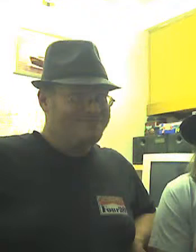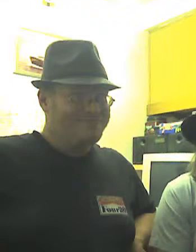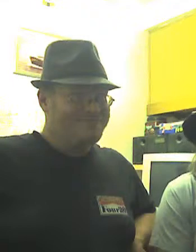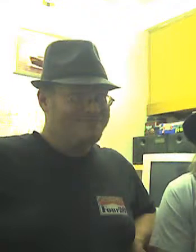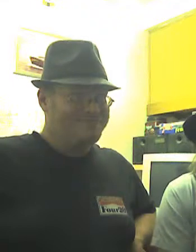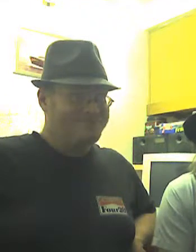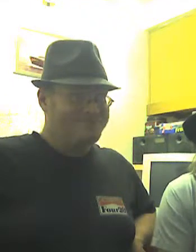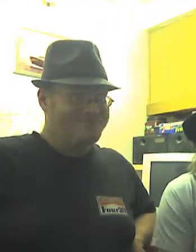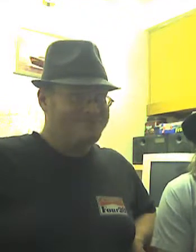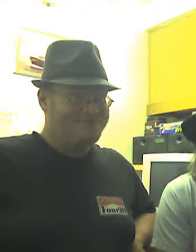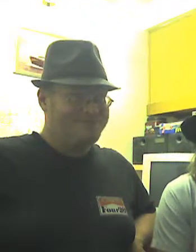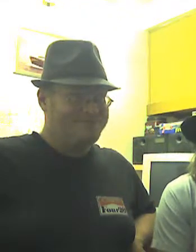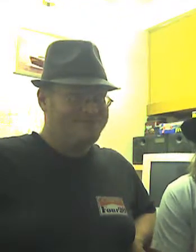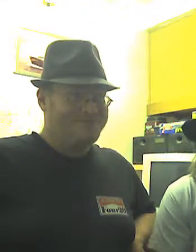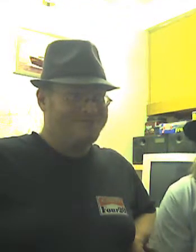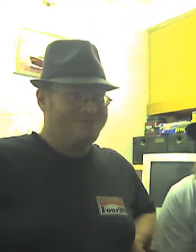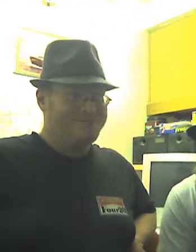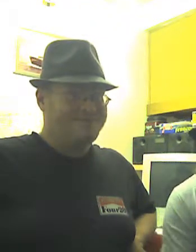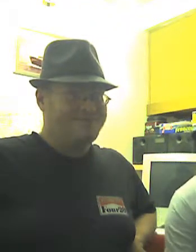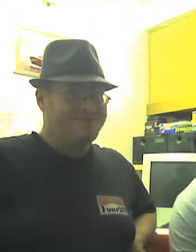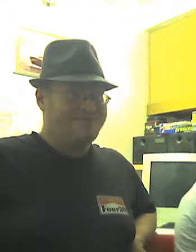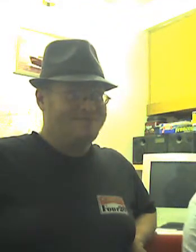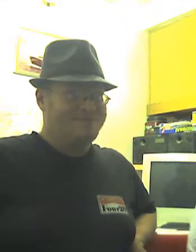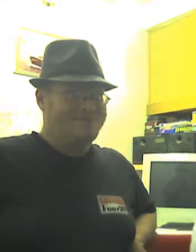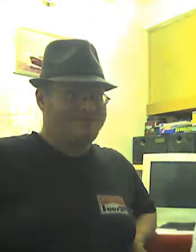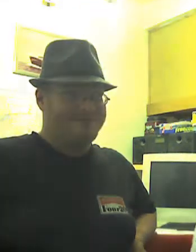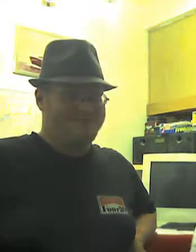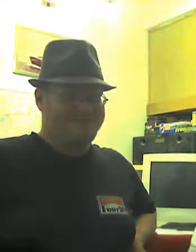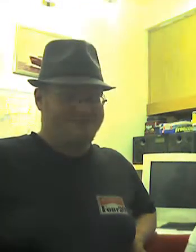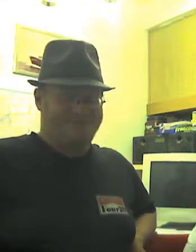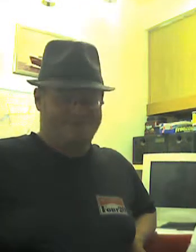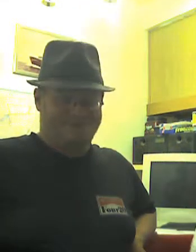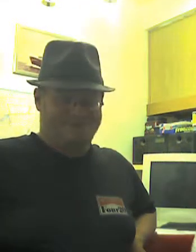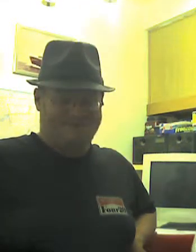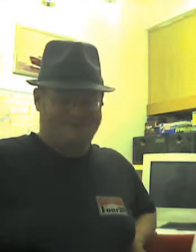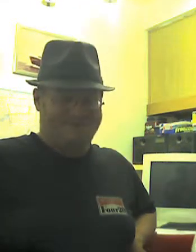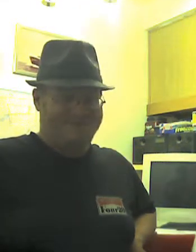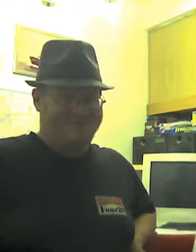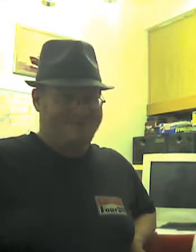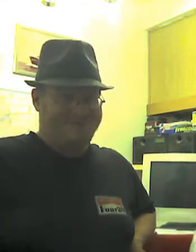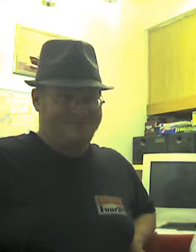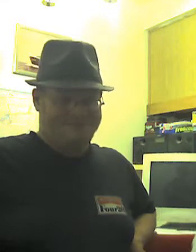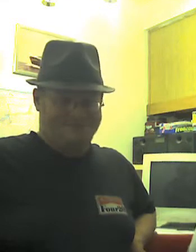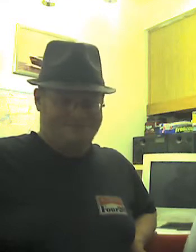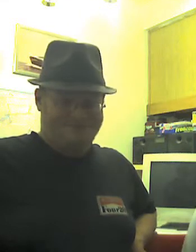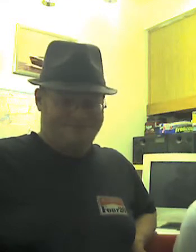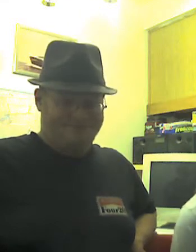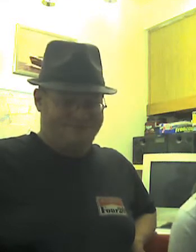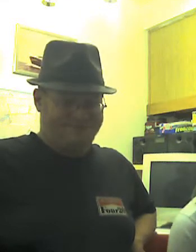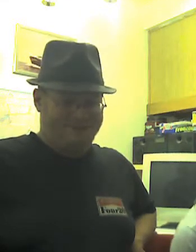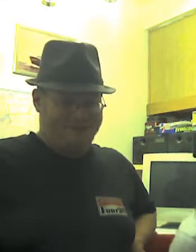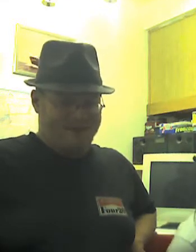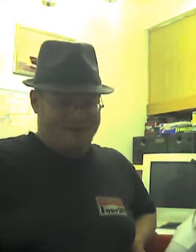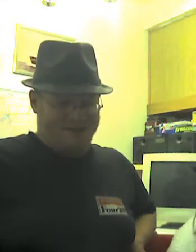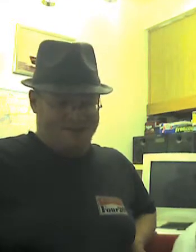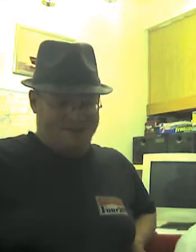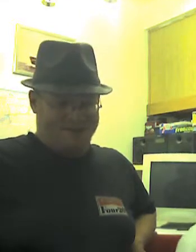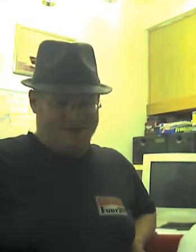Good morning, good afternoon, good evening, my fellow YouTubers, Facebook kids. Welcome to another edition of Living Simply and Fun. I'm your host,